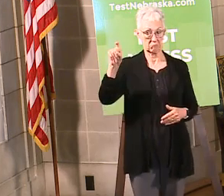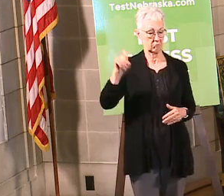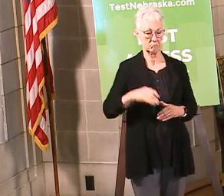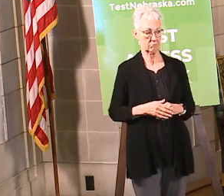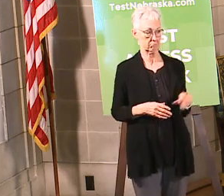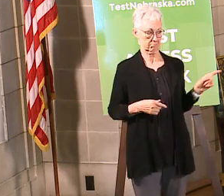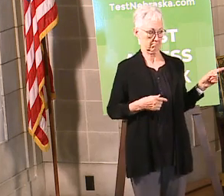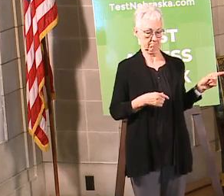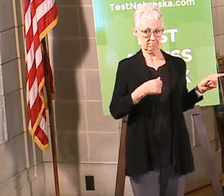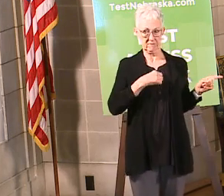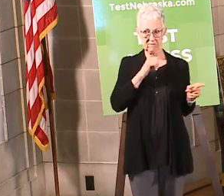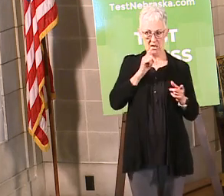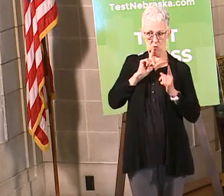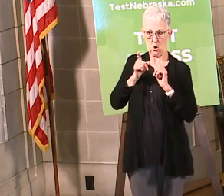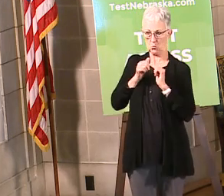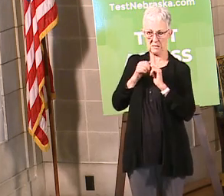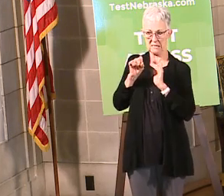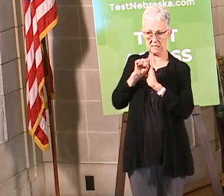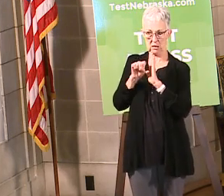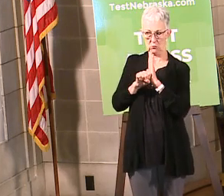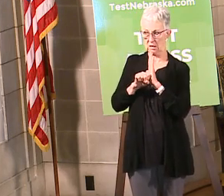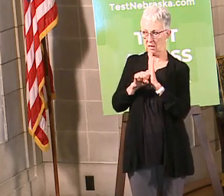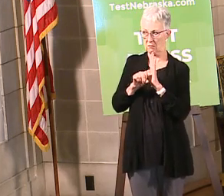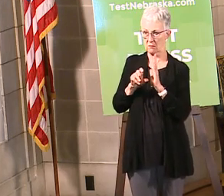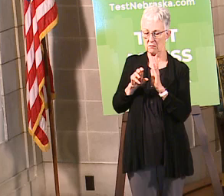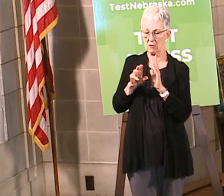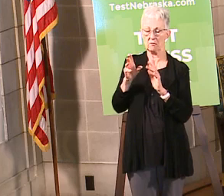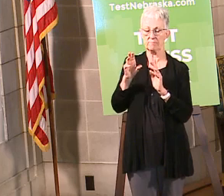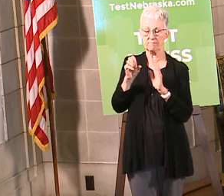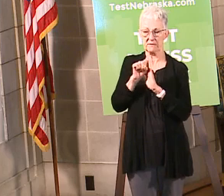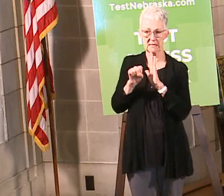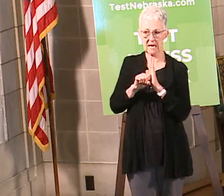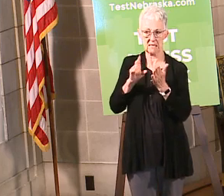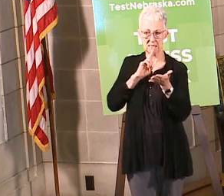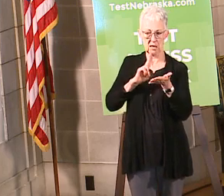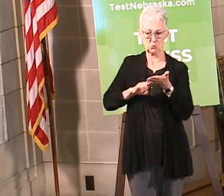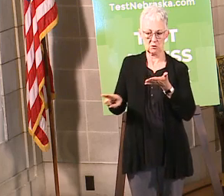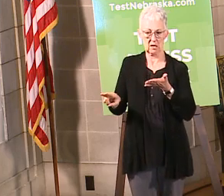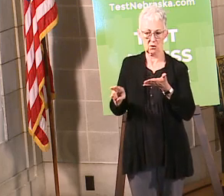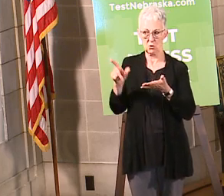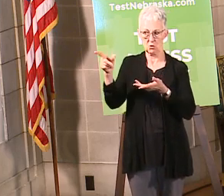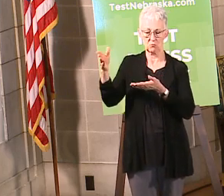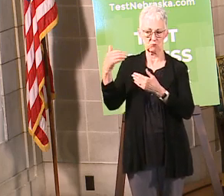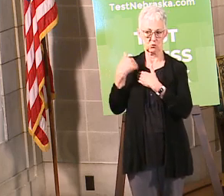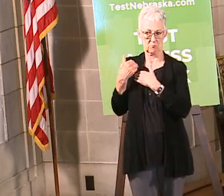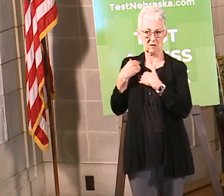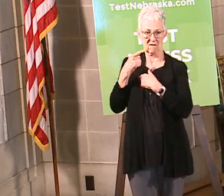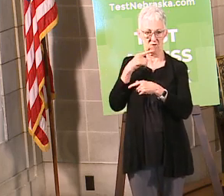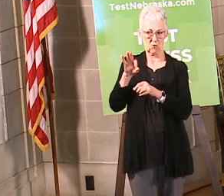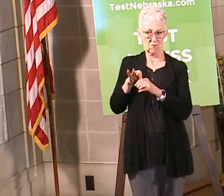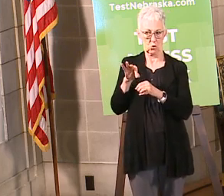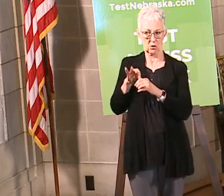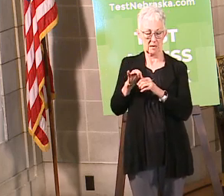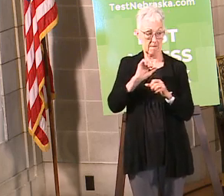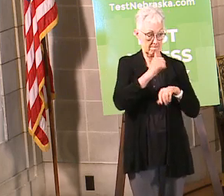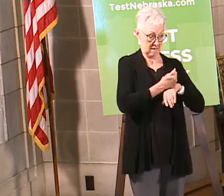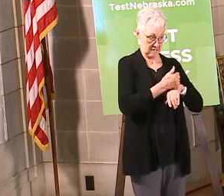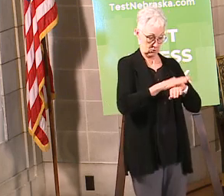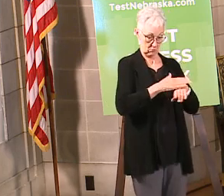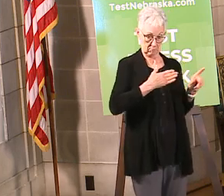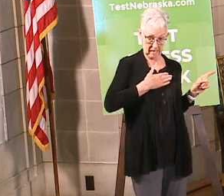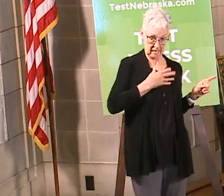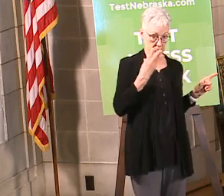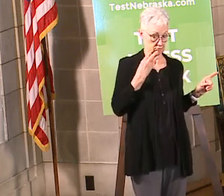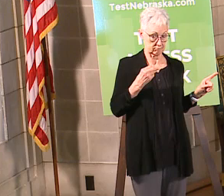talked to the secretary so i do not know how things are going i can tell you based on my small experience i went to vote today and i